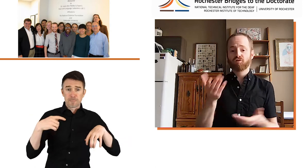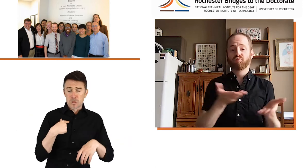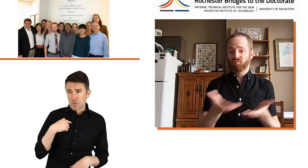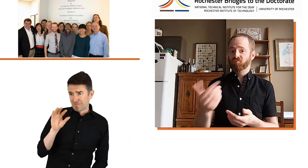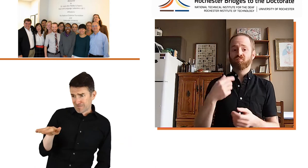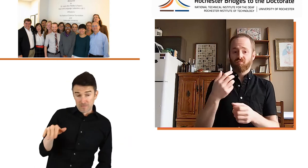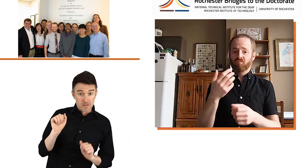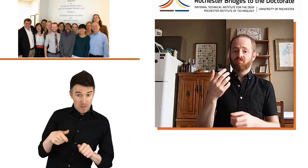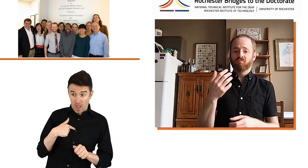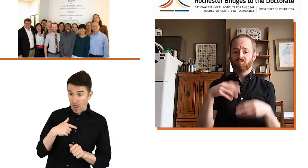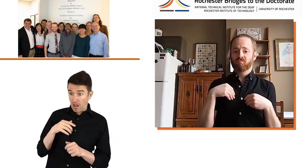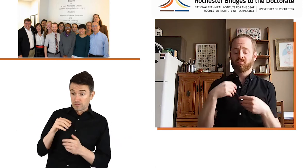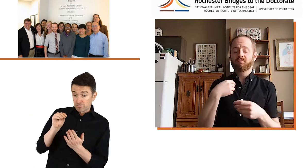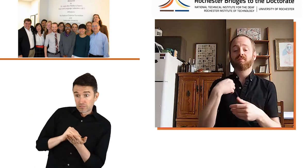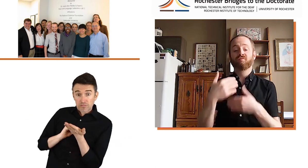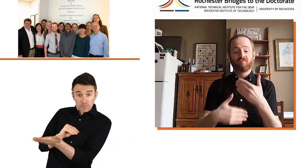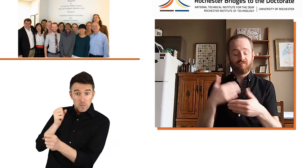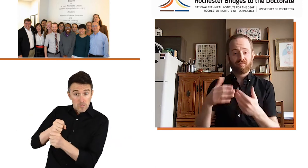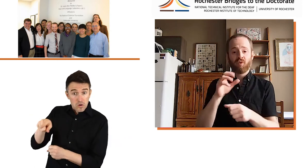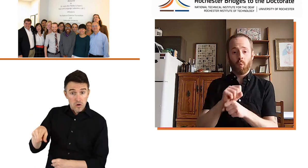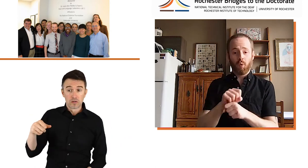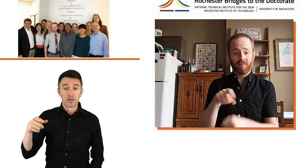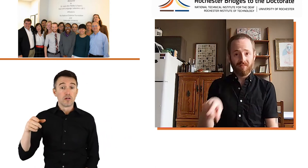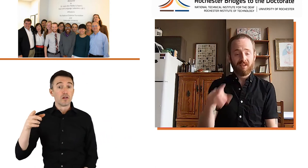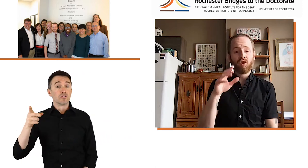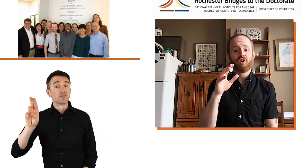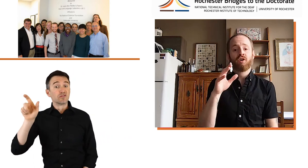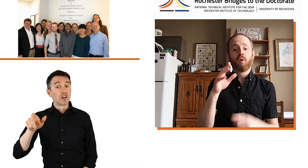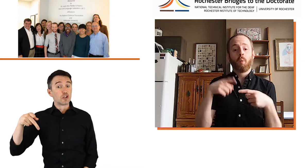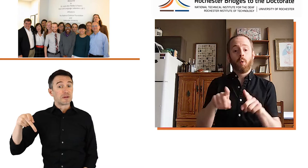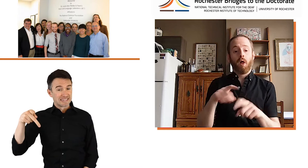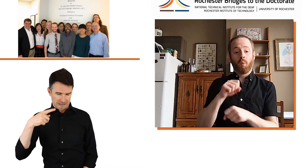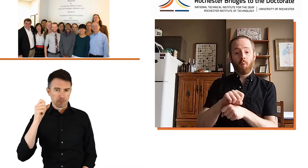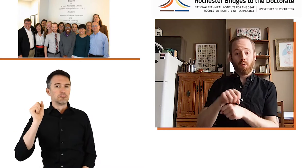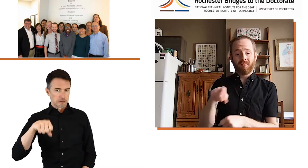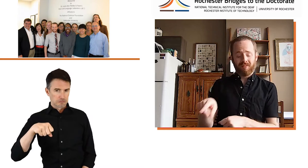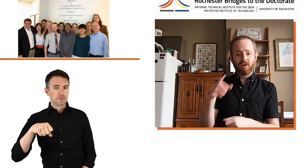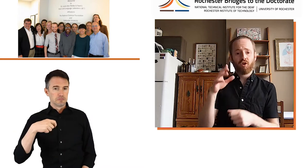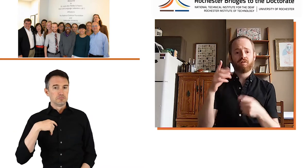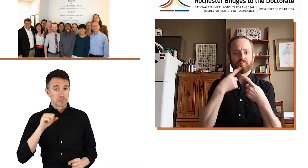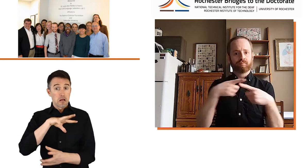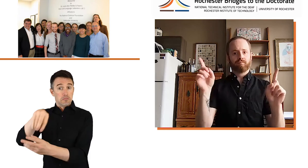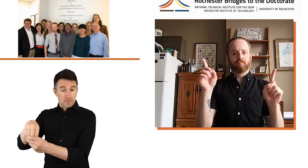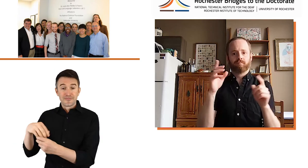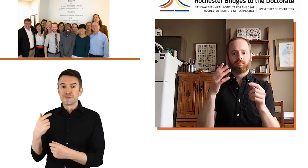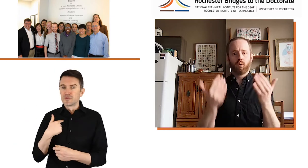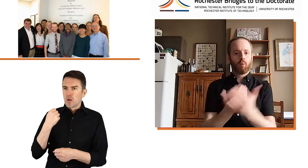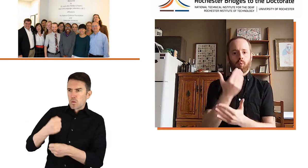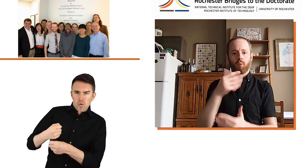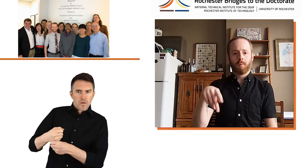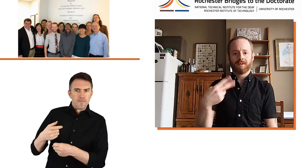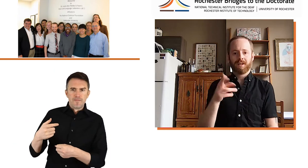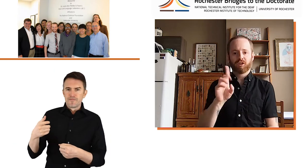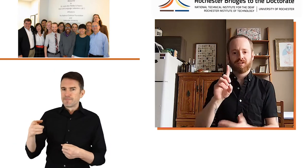be able to work with Dr. Petito. And she said yes. So I started working in her lab. And I